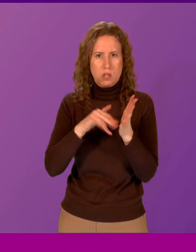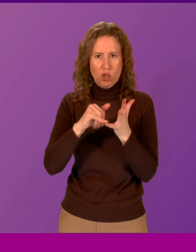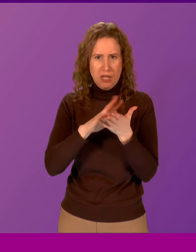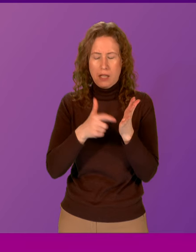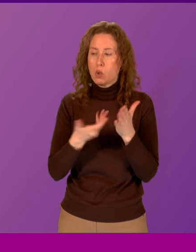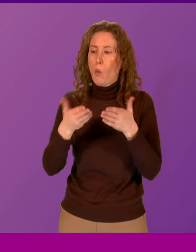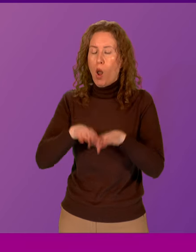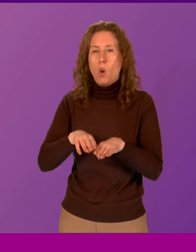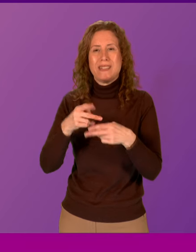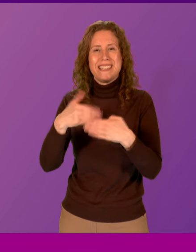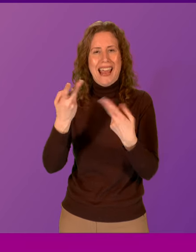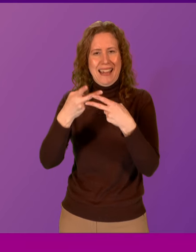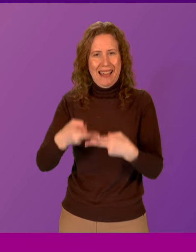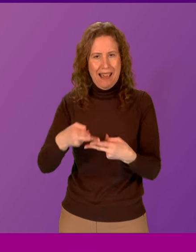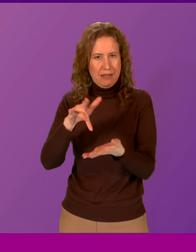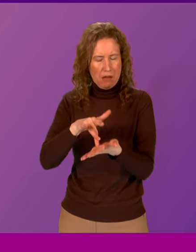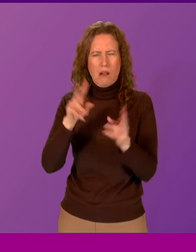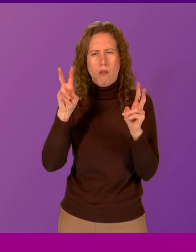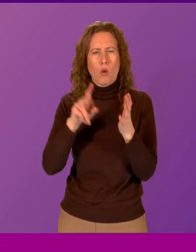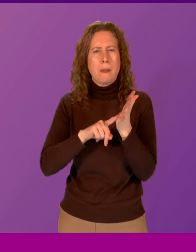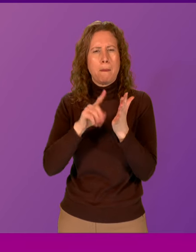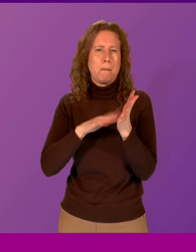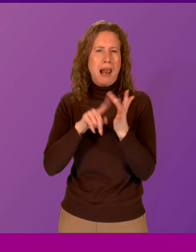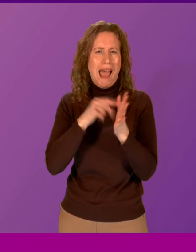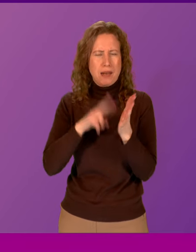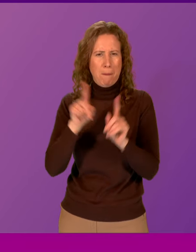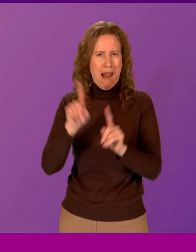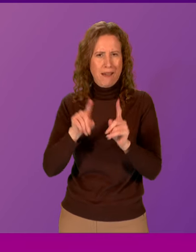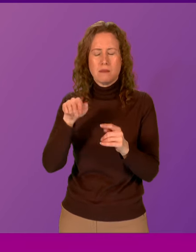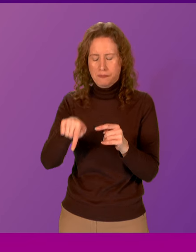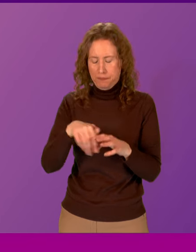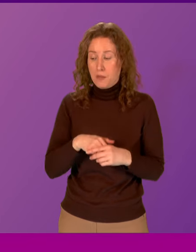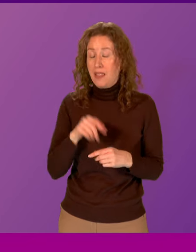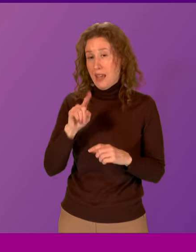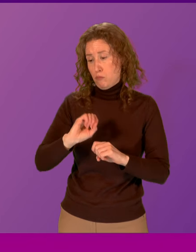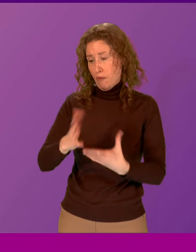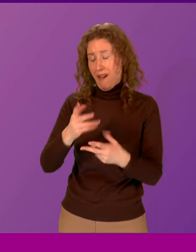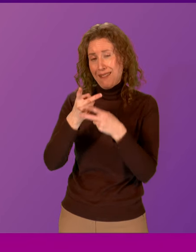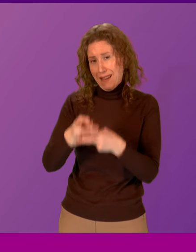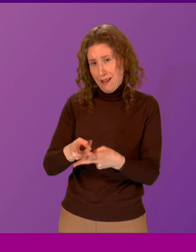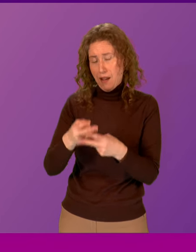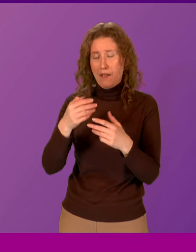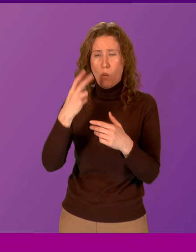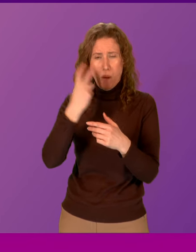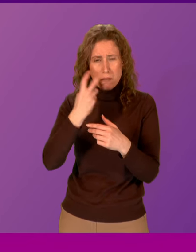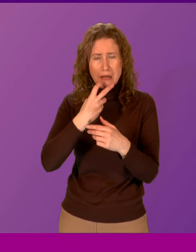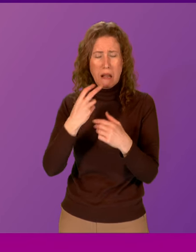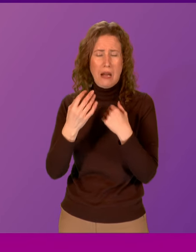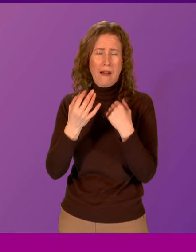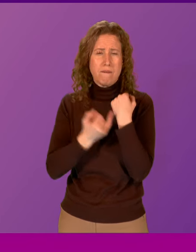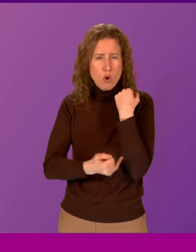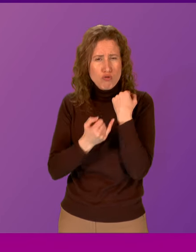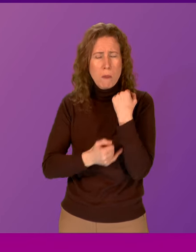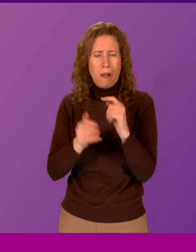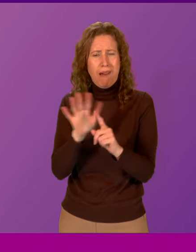daycare centre. Milan provides a fantastic tailored service to elderly and vulnerable ethnic minority clients.